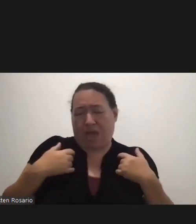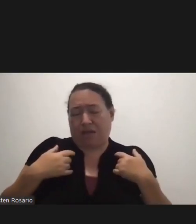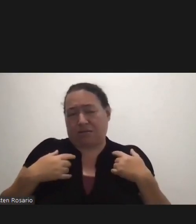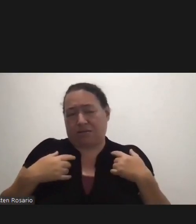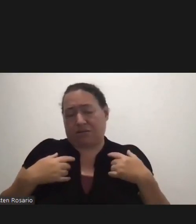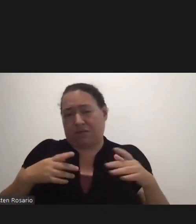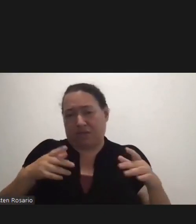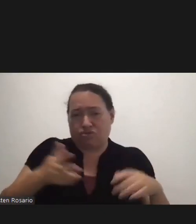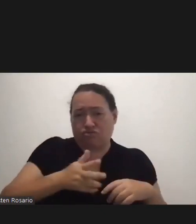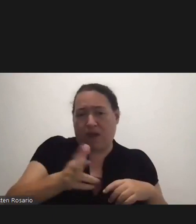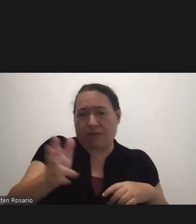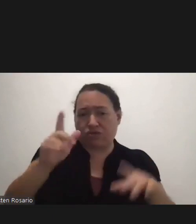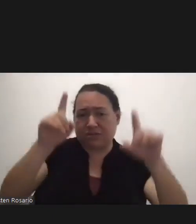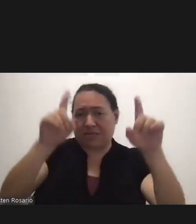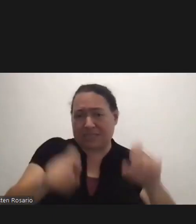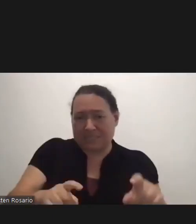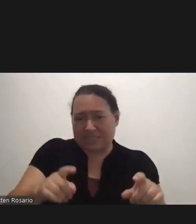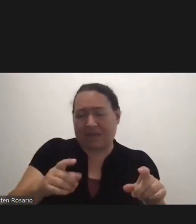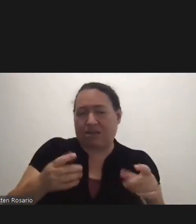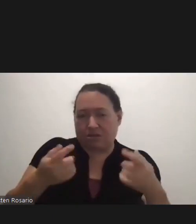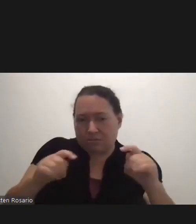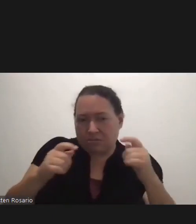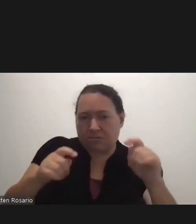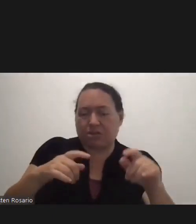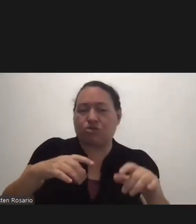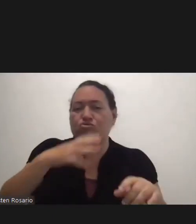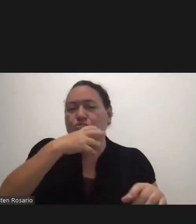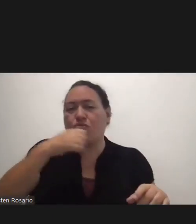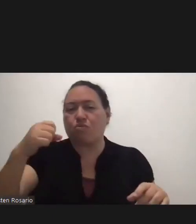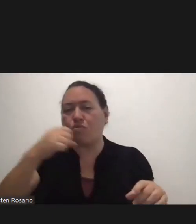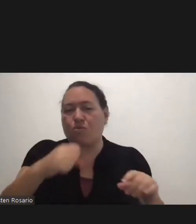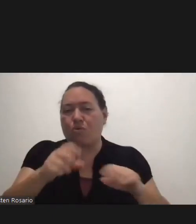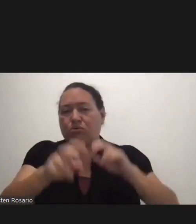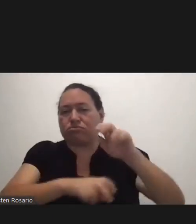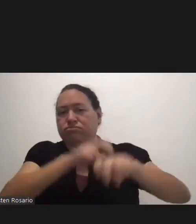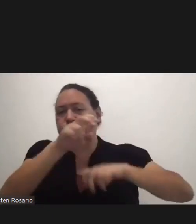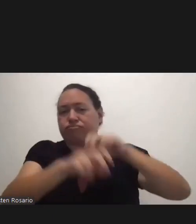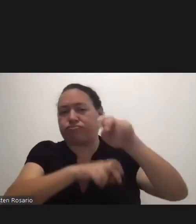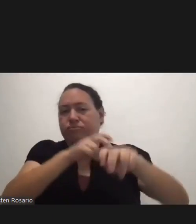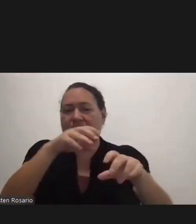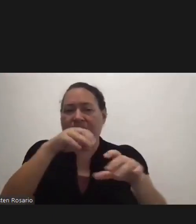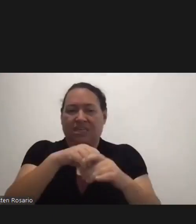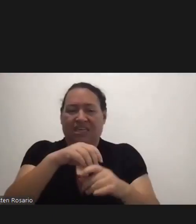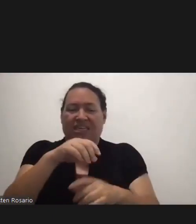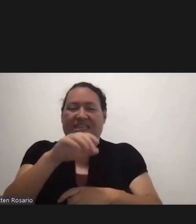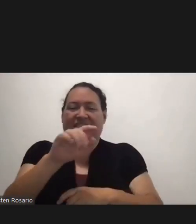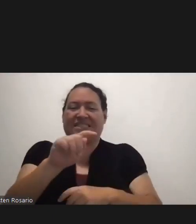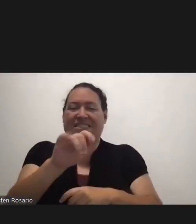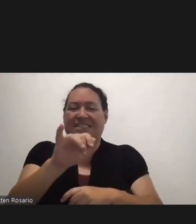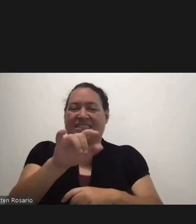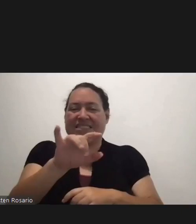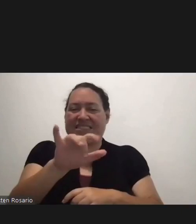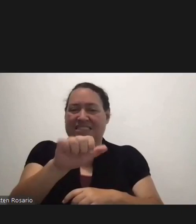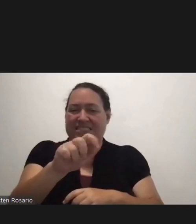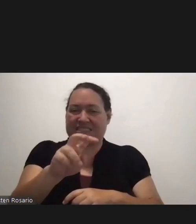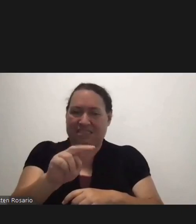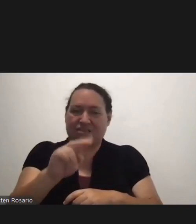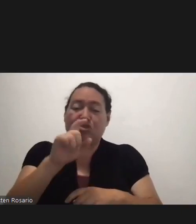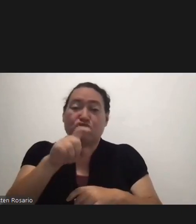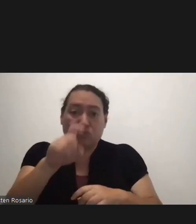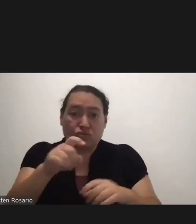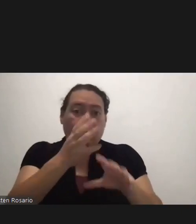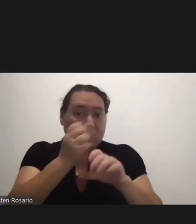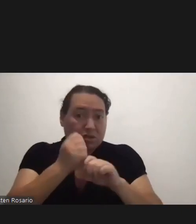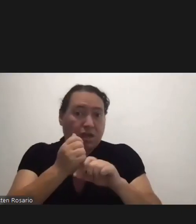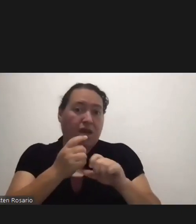vaccination effort At the old carnival grounds in Tijin You could get tested And vaccinated from the